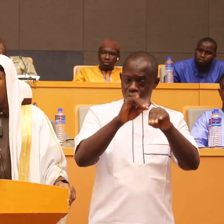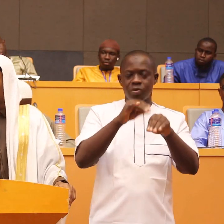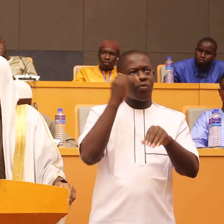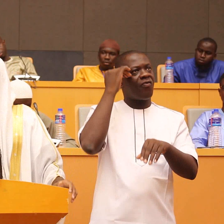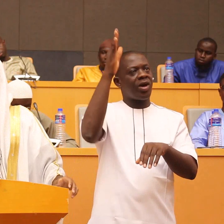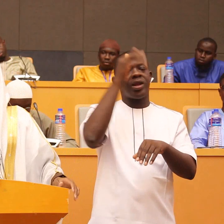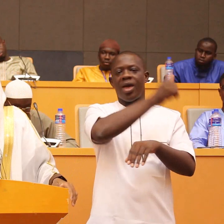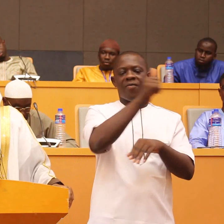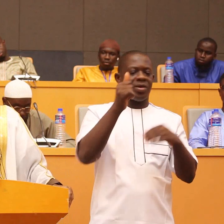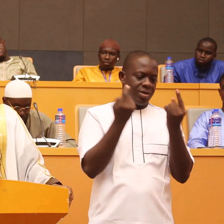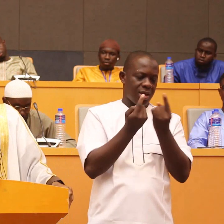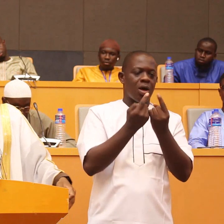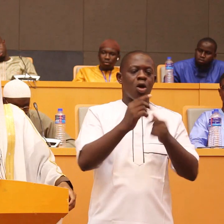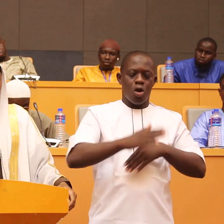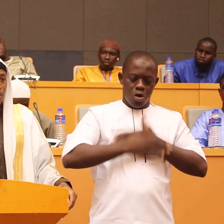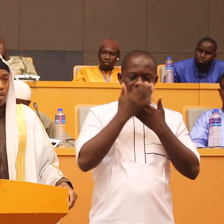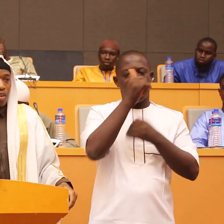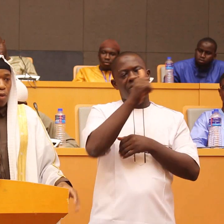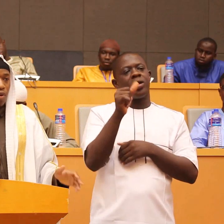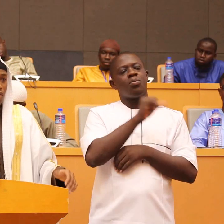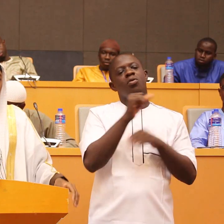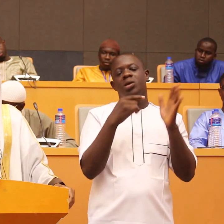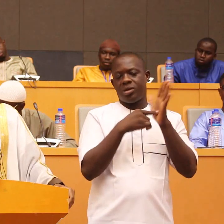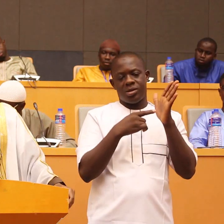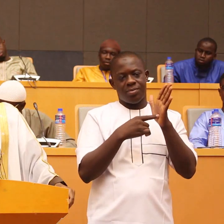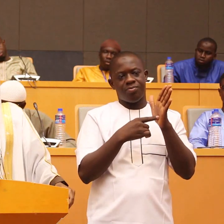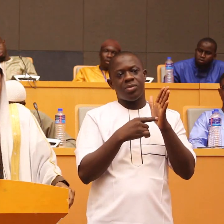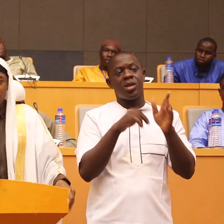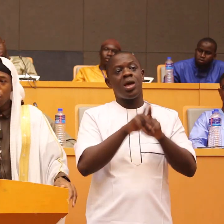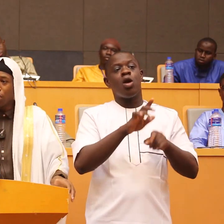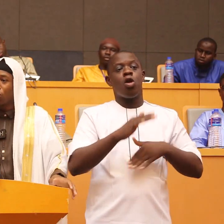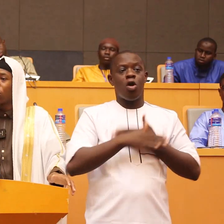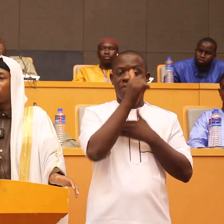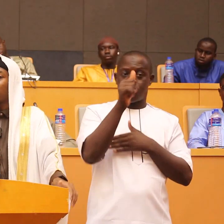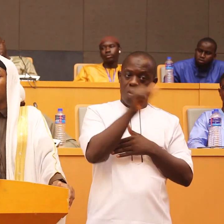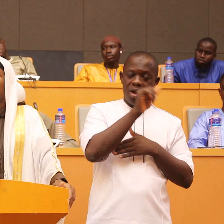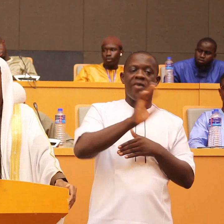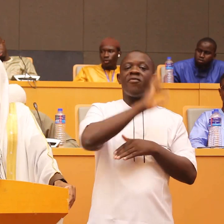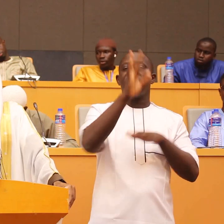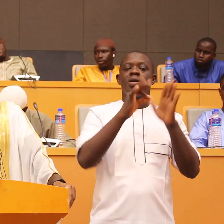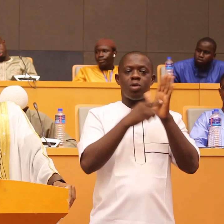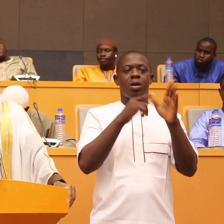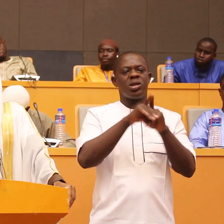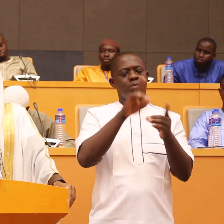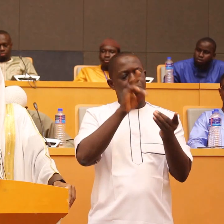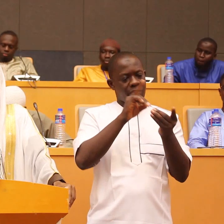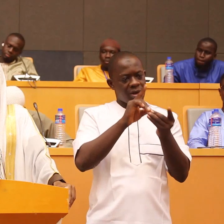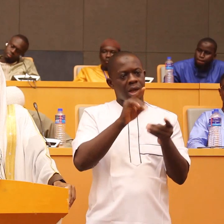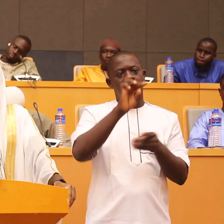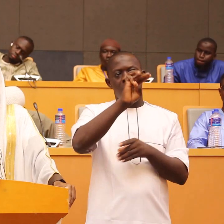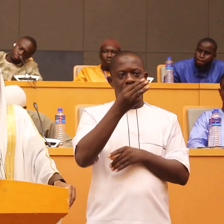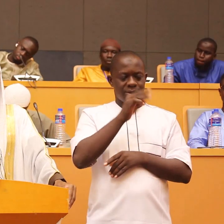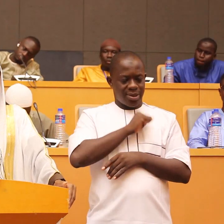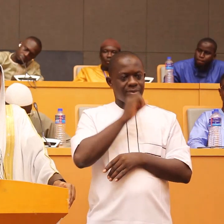love is very important among ourselves the prophet mentions this in one hadith you will